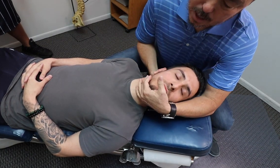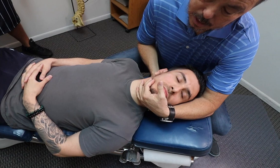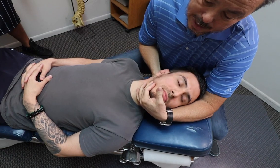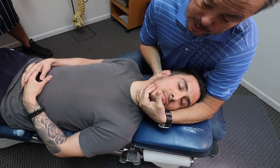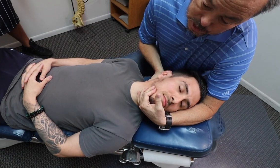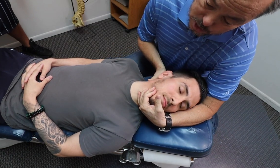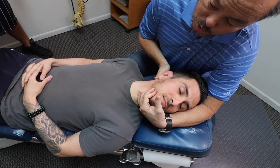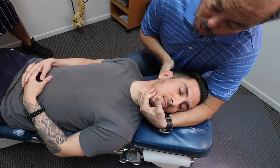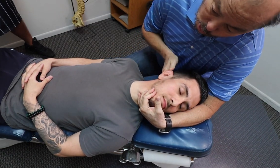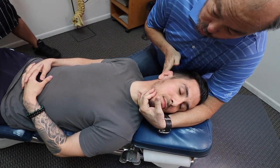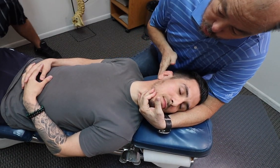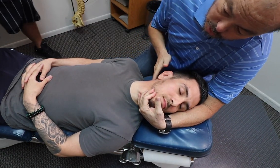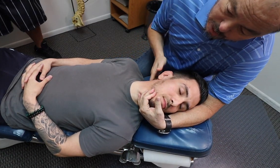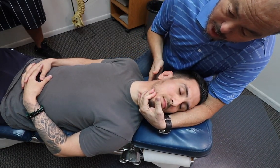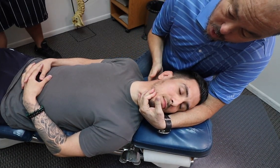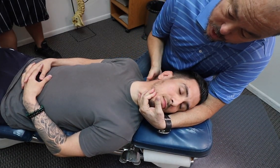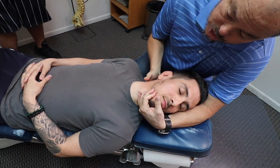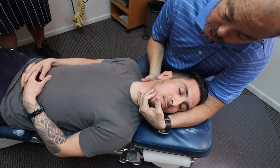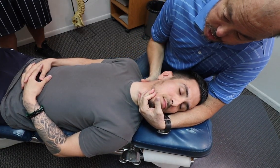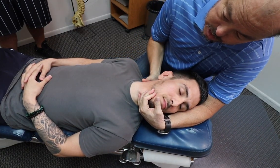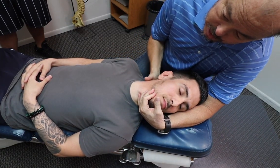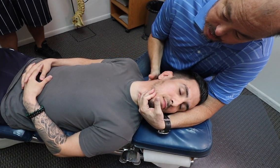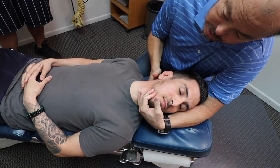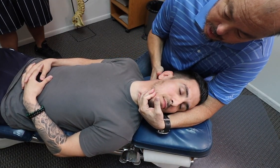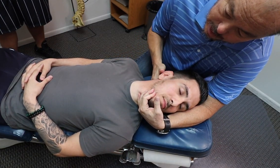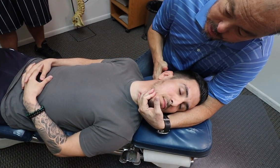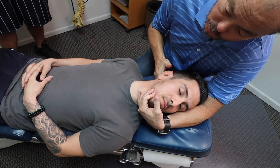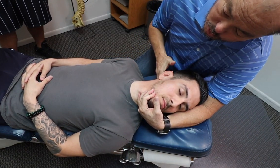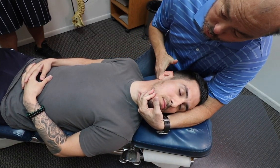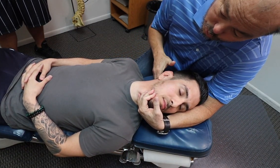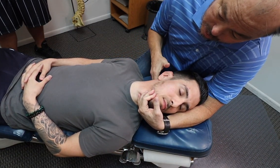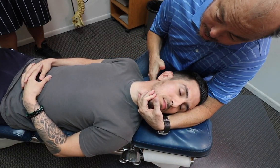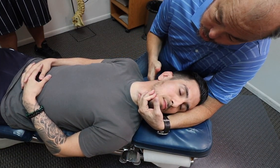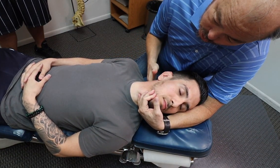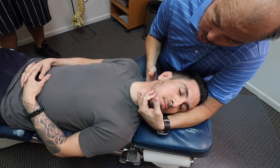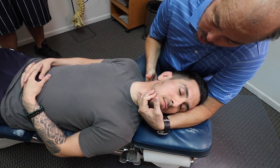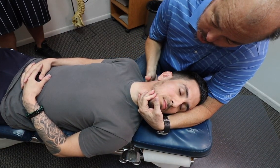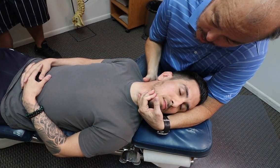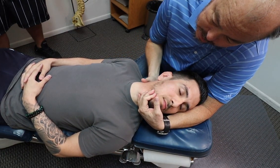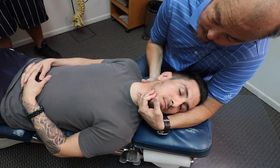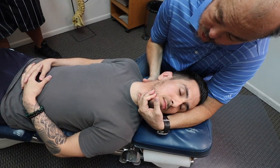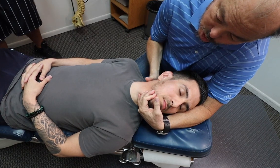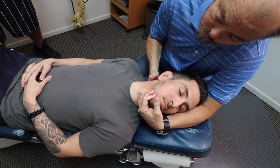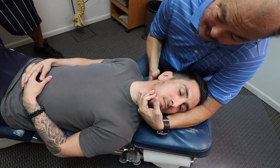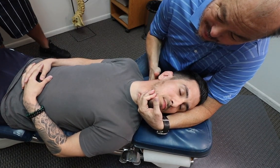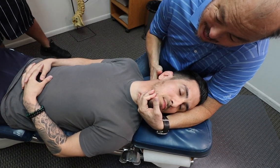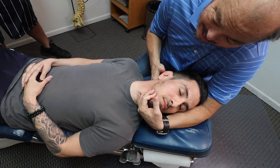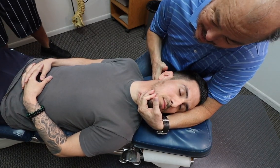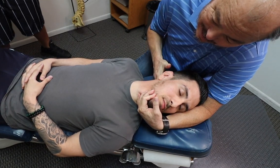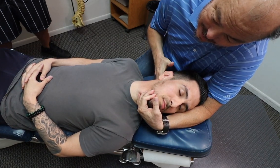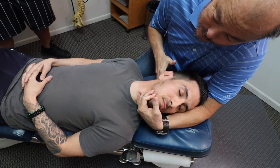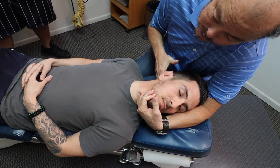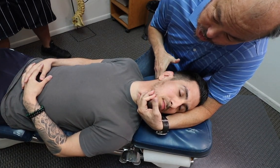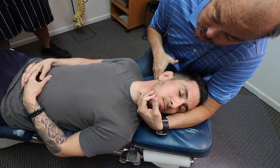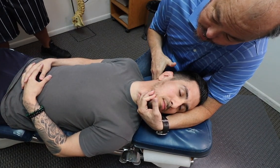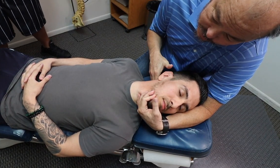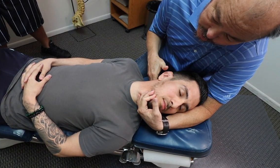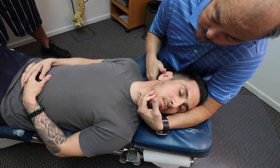likes to go overboard on how he changes things. He likes to work really extra hard and he's having trouble relaxing into the positions I've given him.